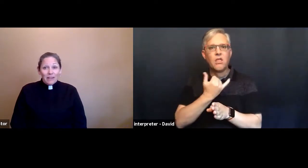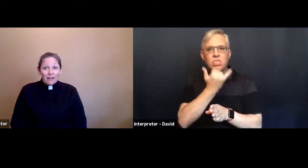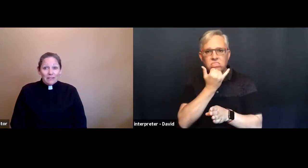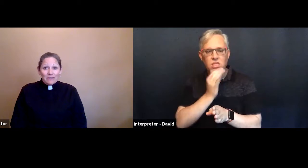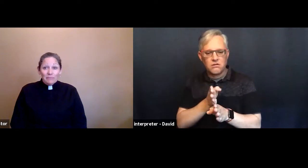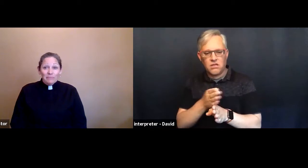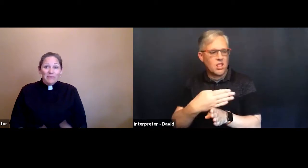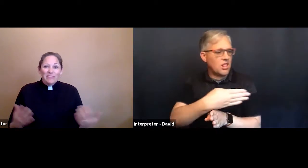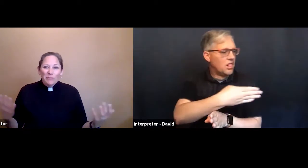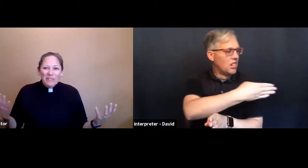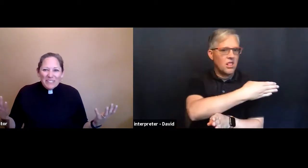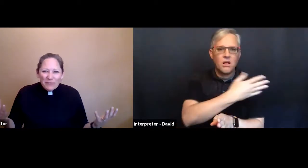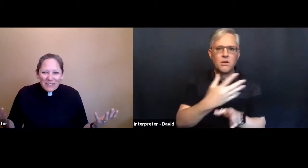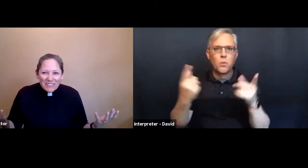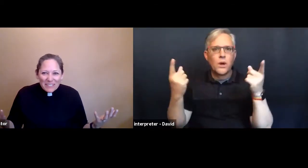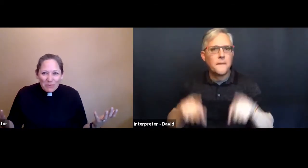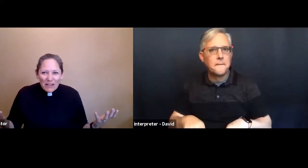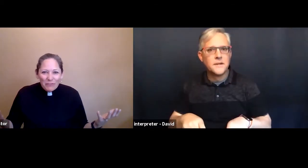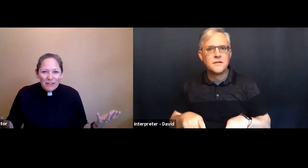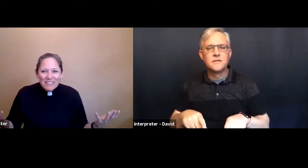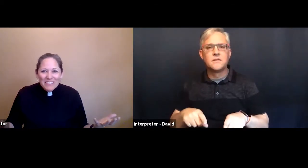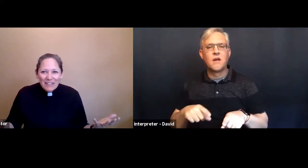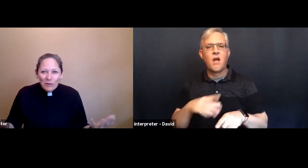And what difference does it make for us now?